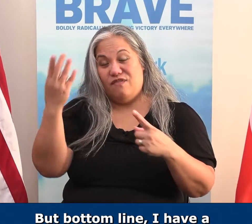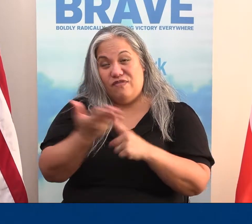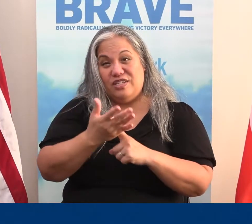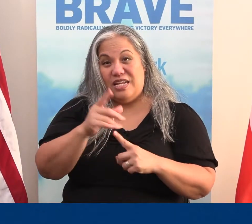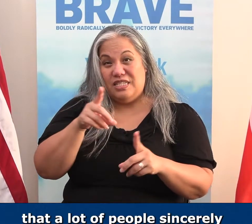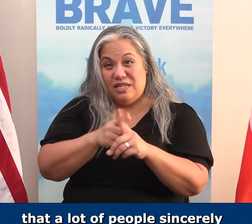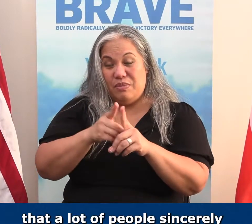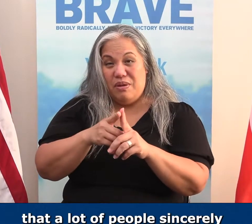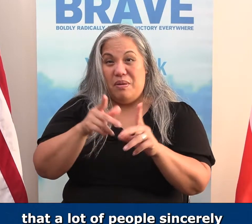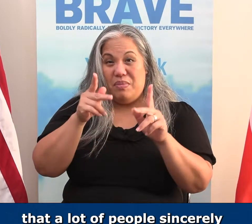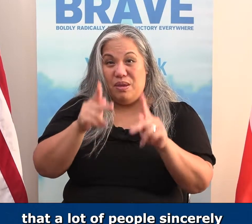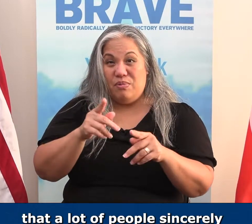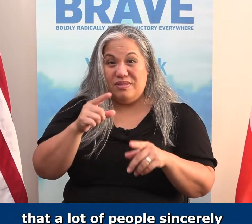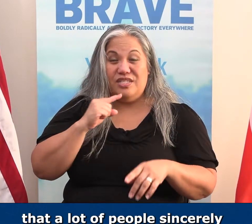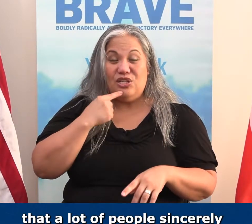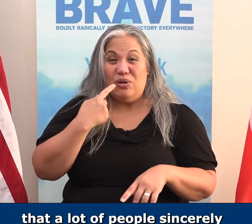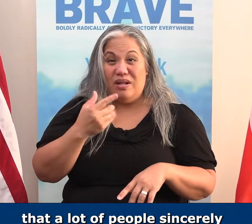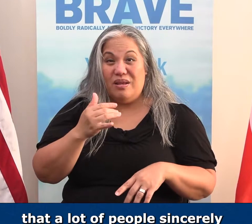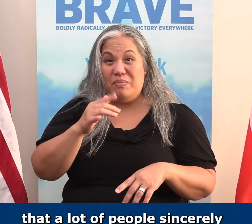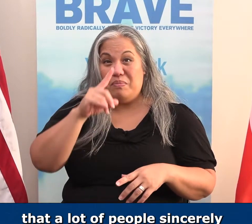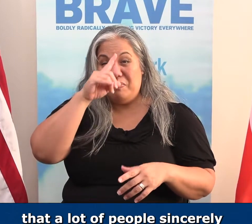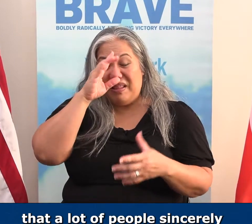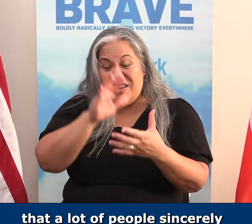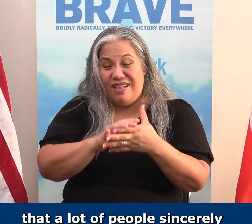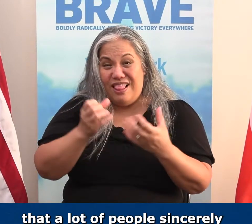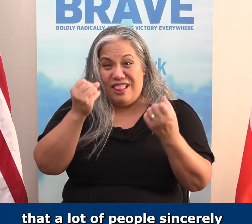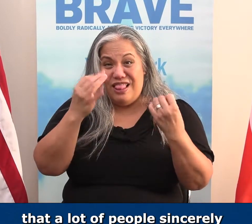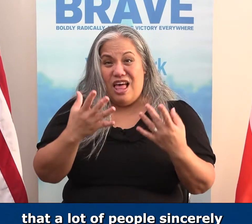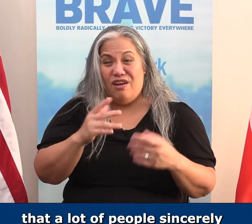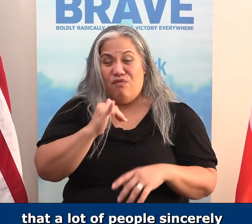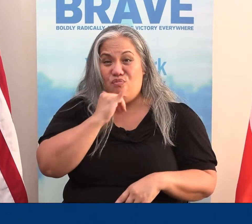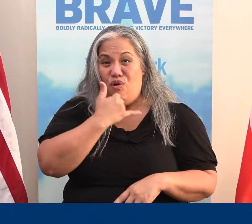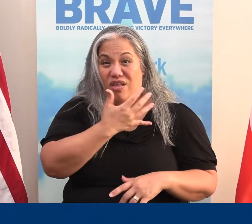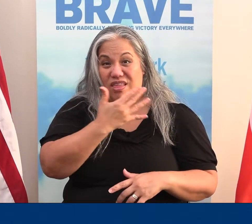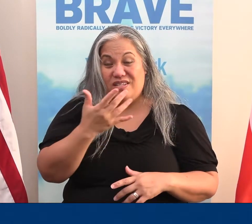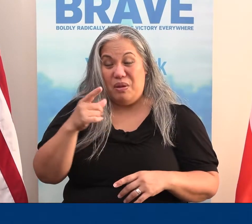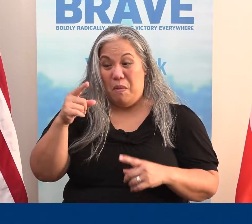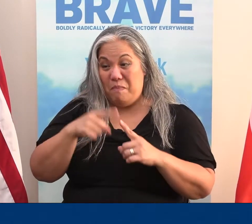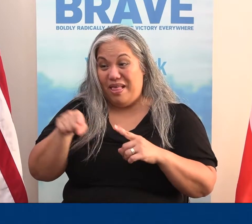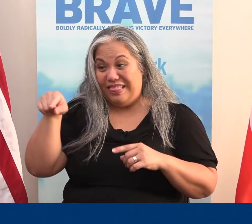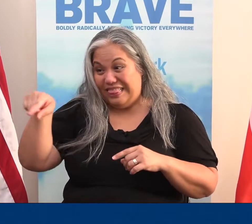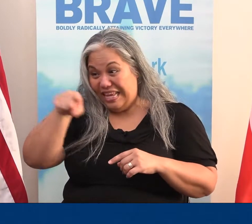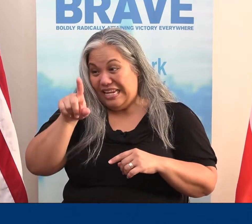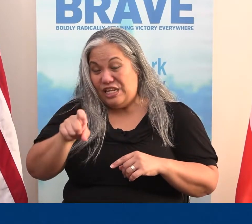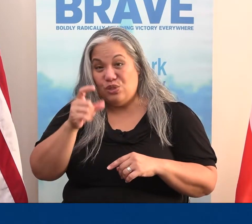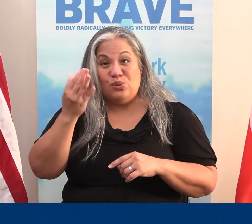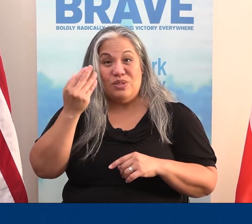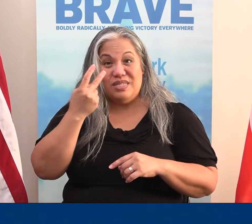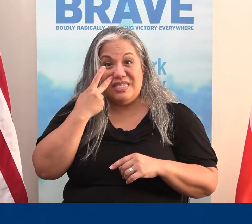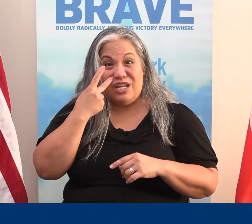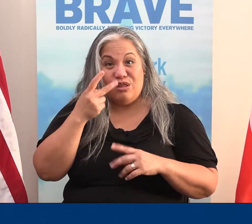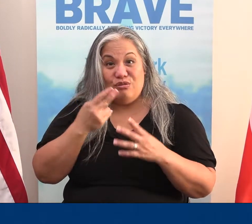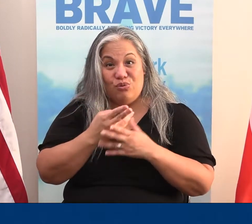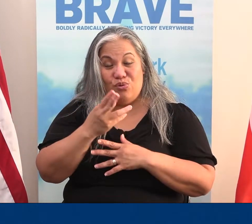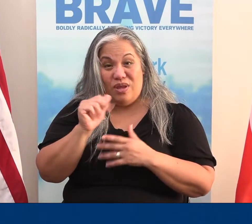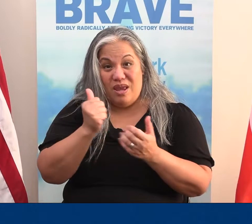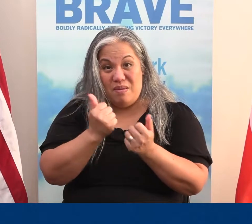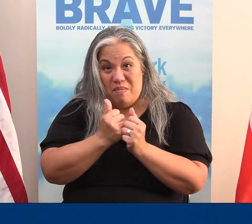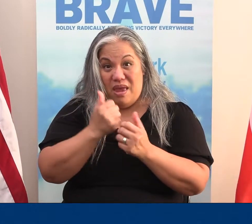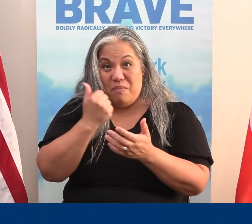that a lot of people sincerely believe a lot of wrong things, but they need to see the truth. Amen? Are you with